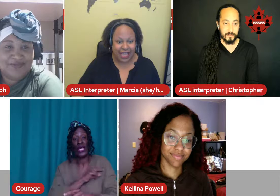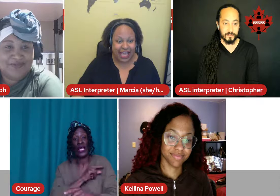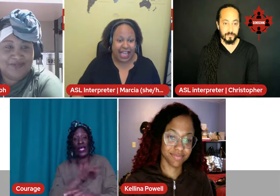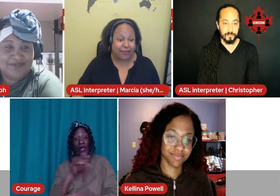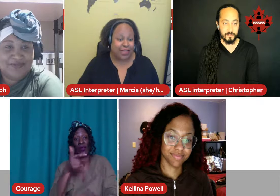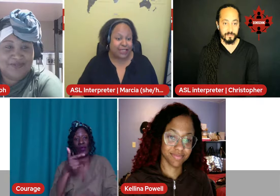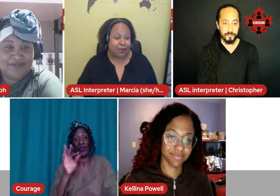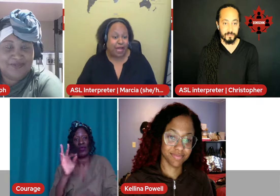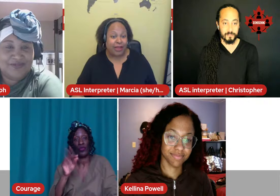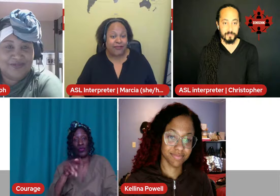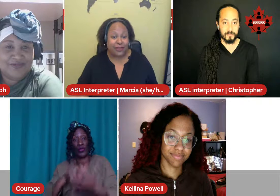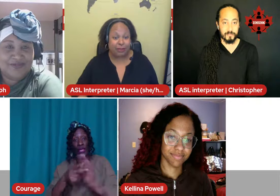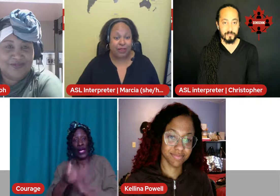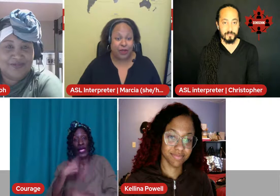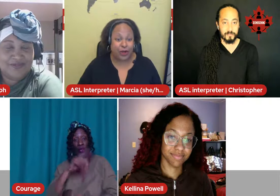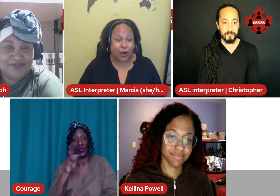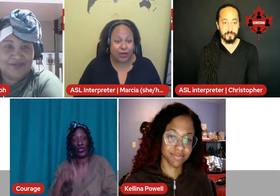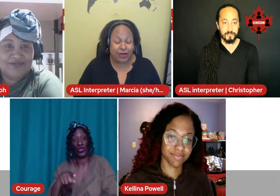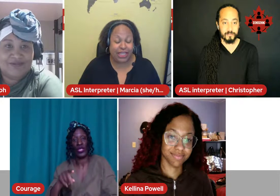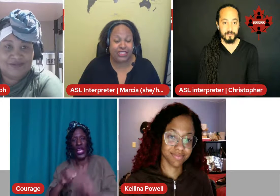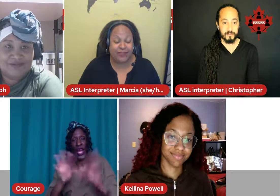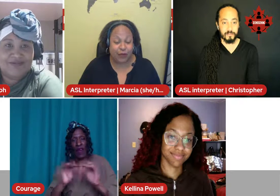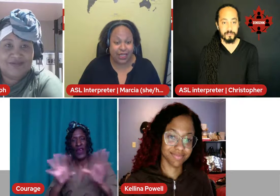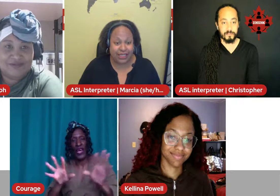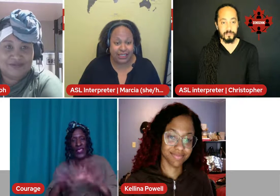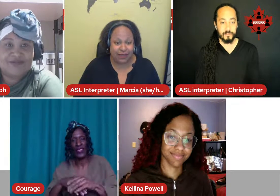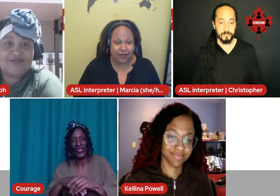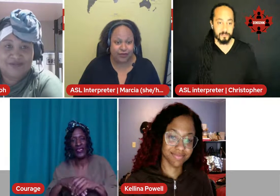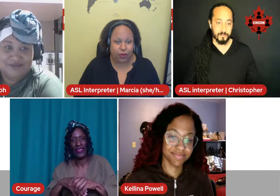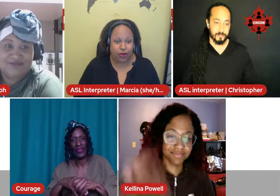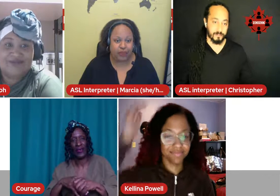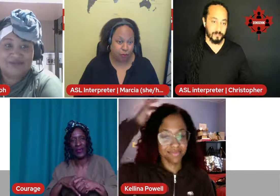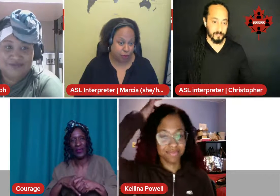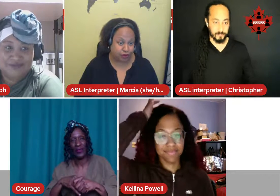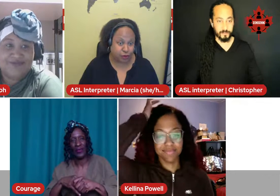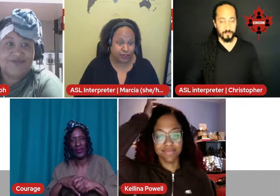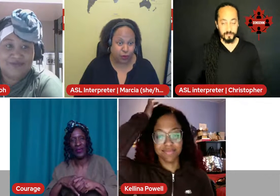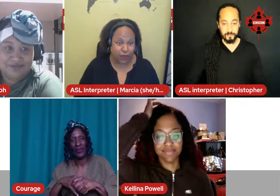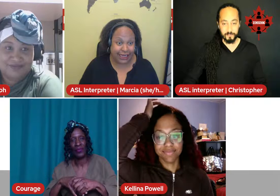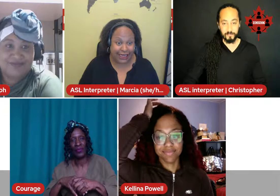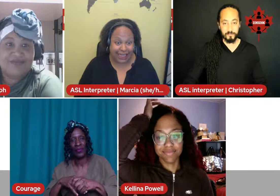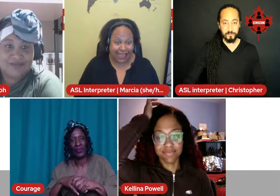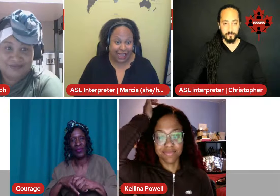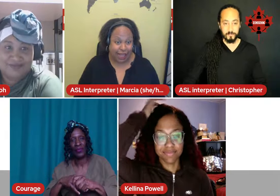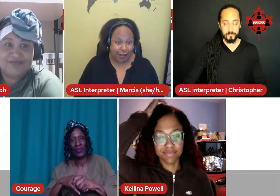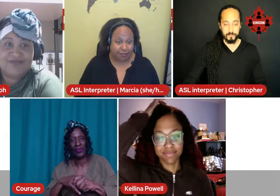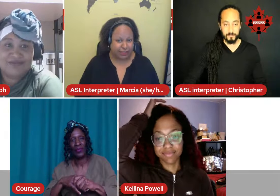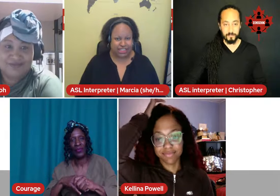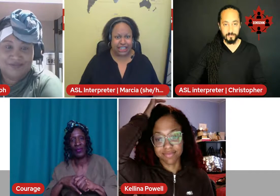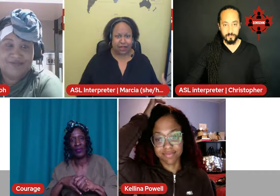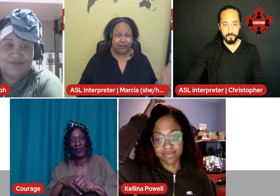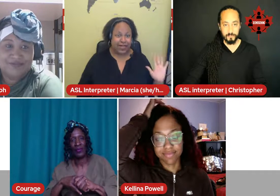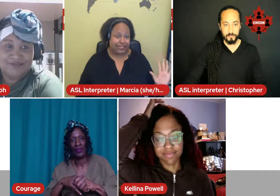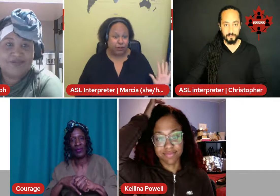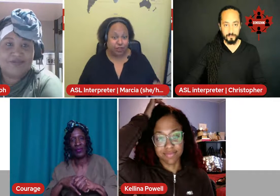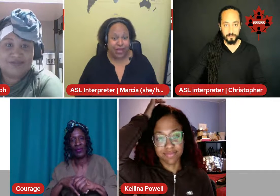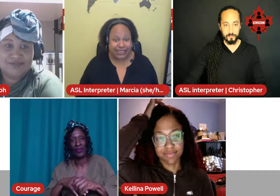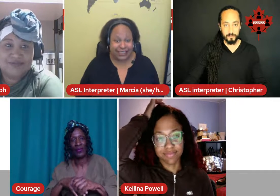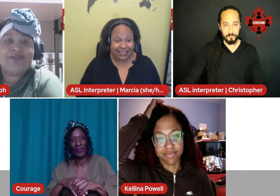If you're asking about how I feel about the guilty verdict for the murder of George Floyd, just to clarify, is that what you're asking?